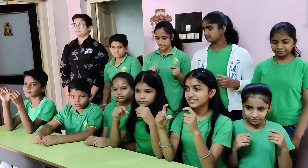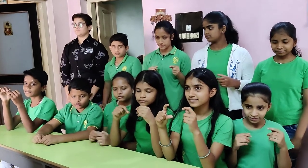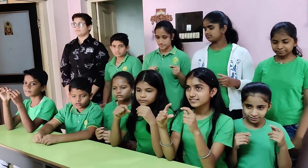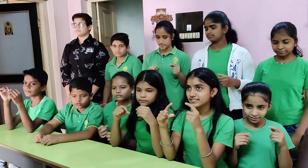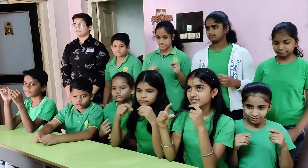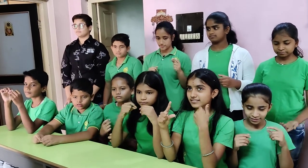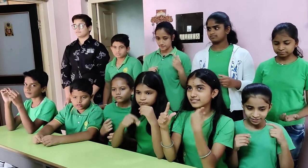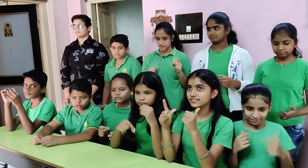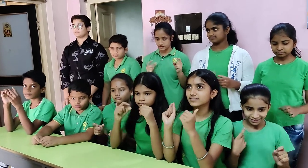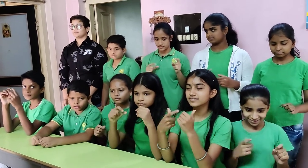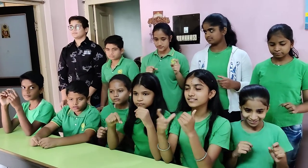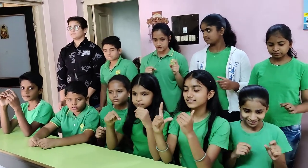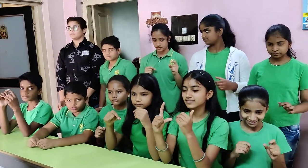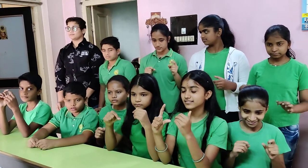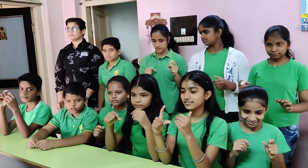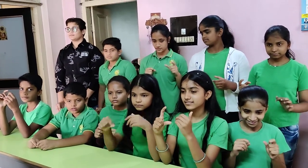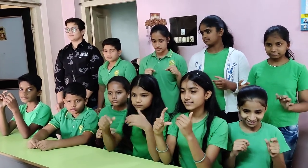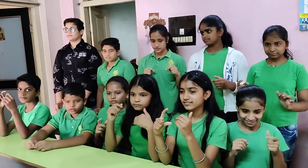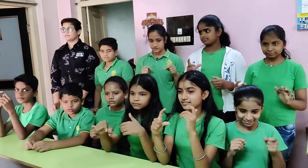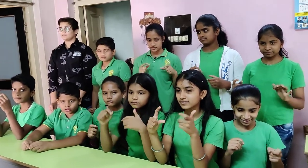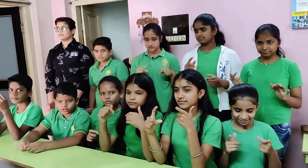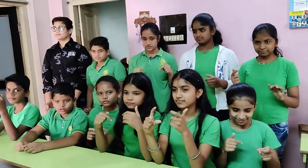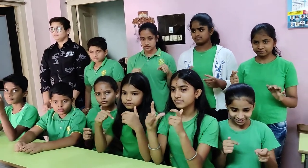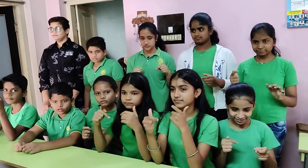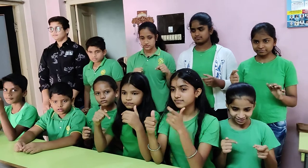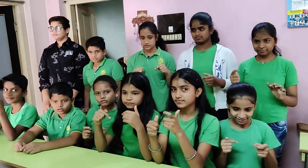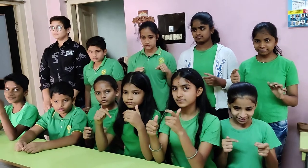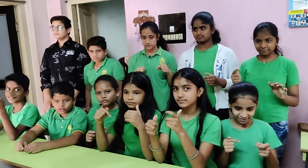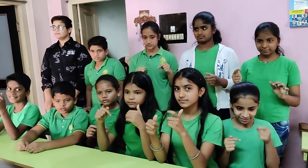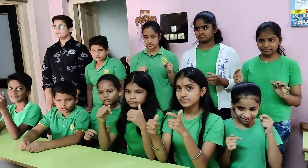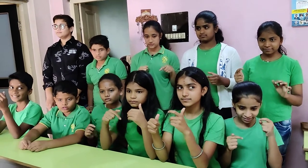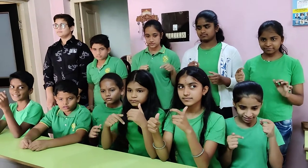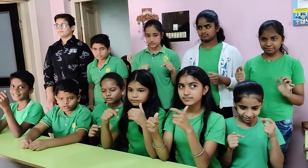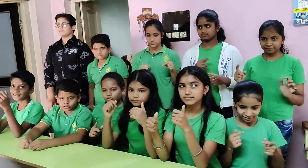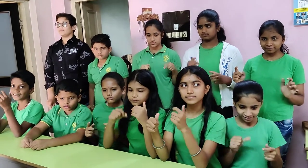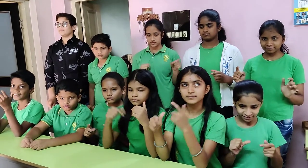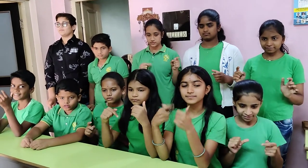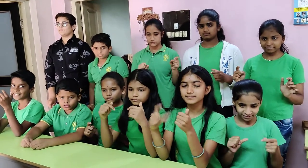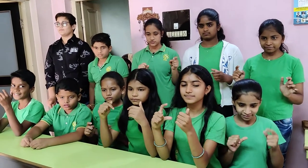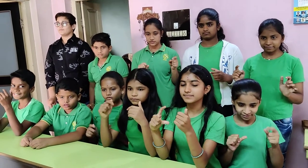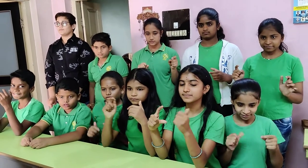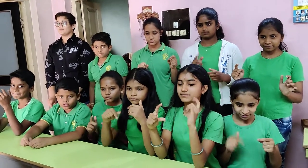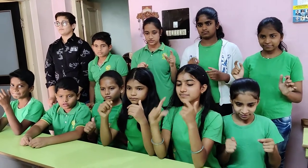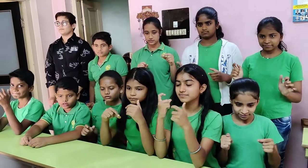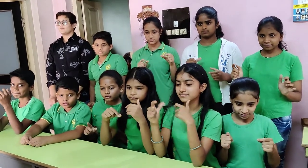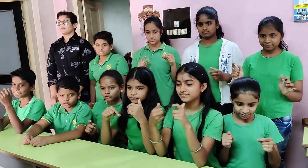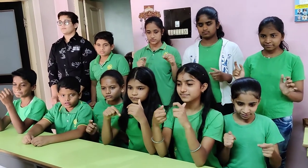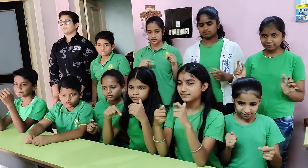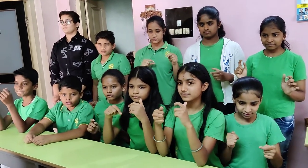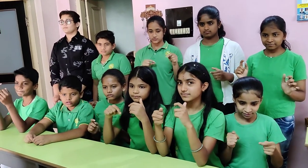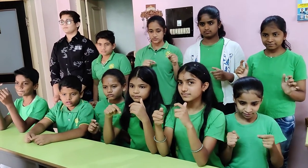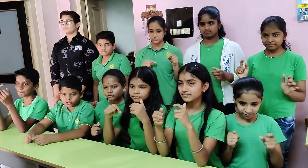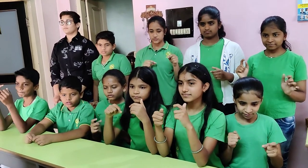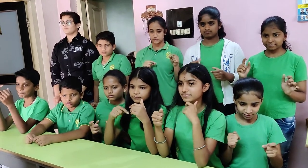Twenty-eight, sixty-seven, thirteen, fifty-two, seventy-nine,